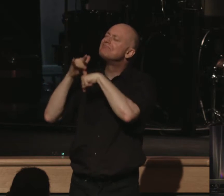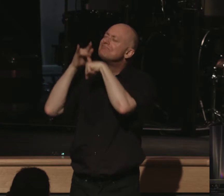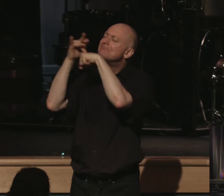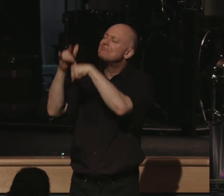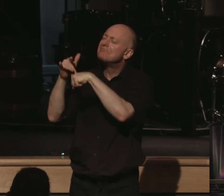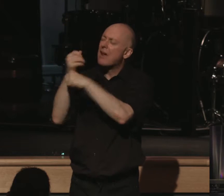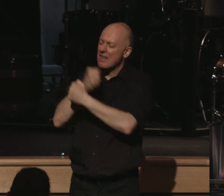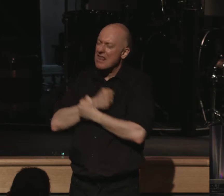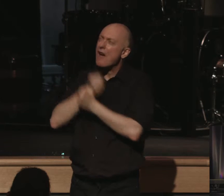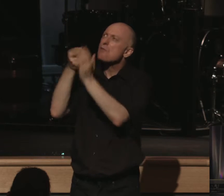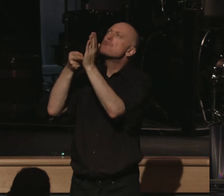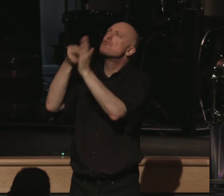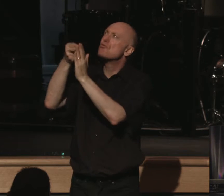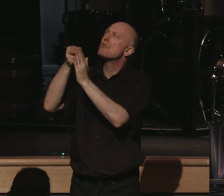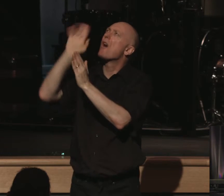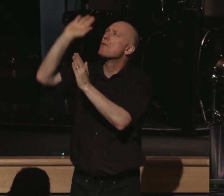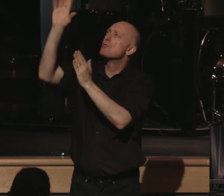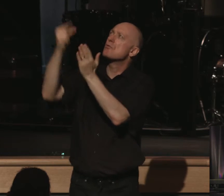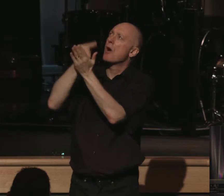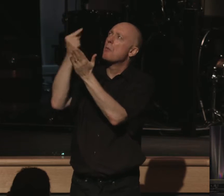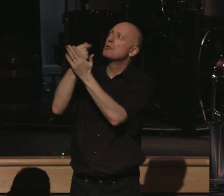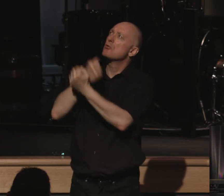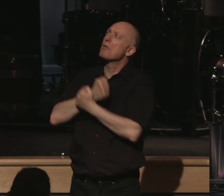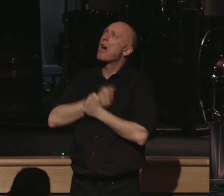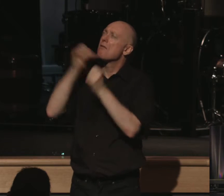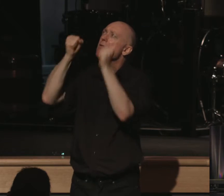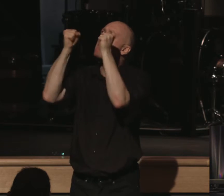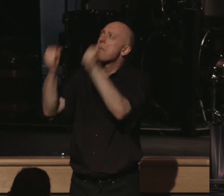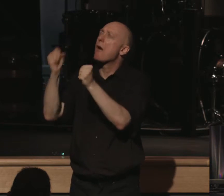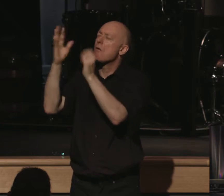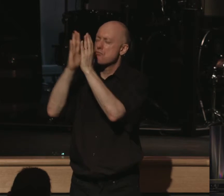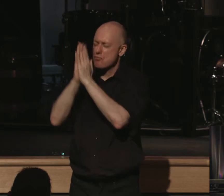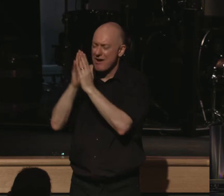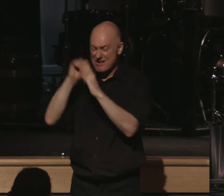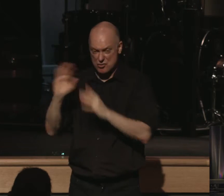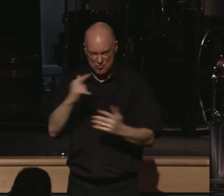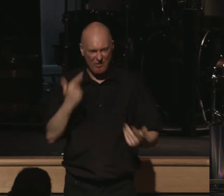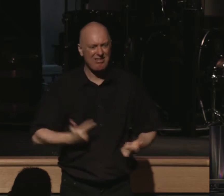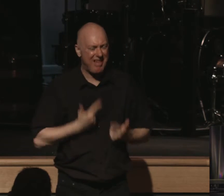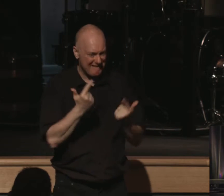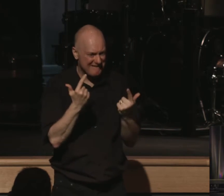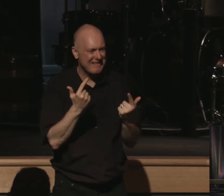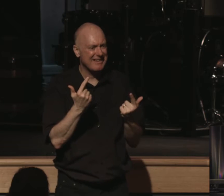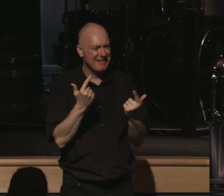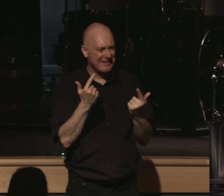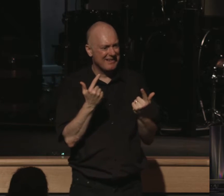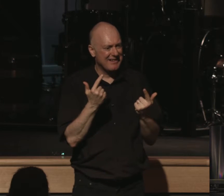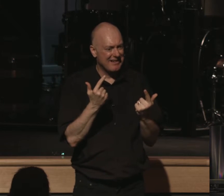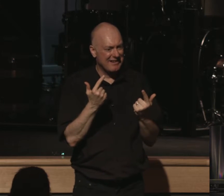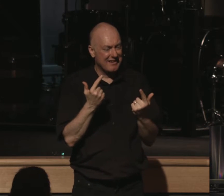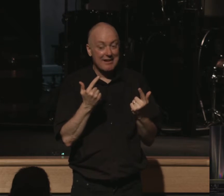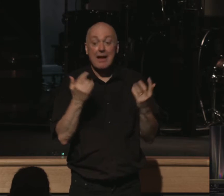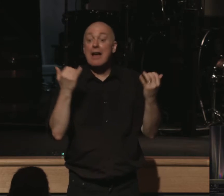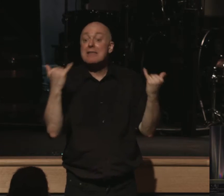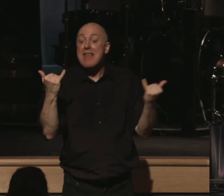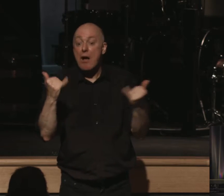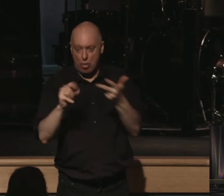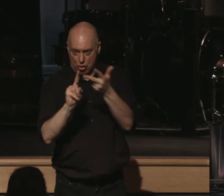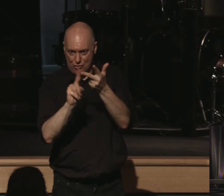love the truth of the gospel, to love the power of prayer in your life. And now let me show you the third one.